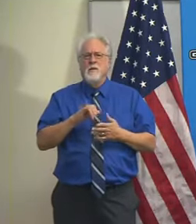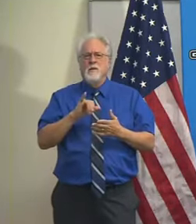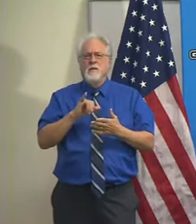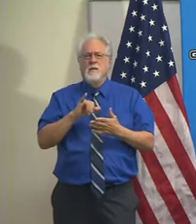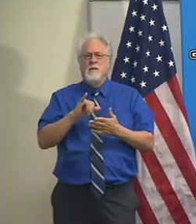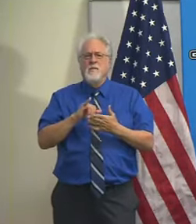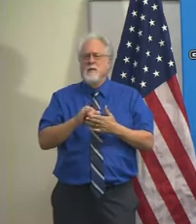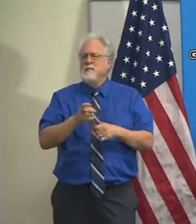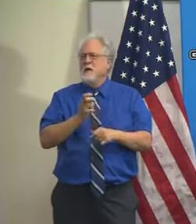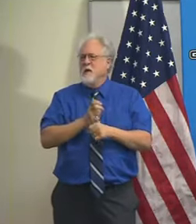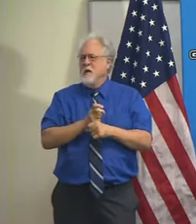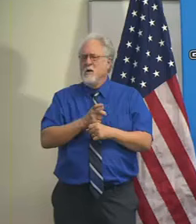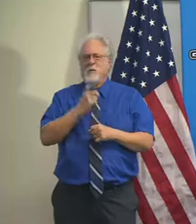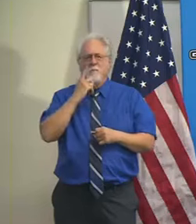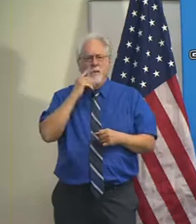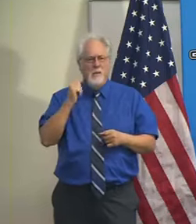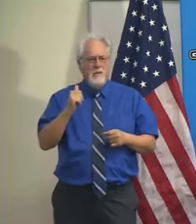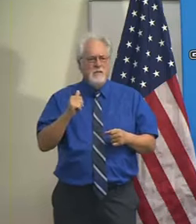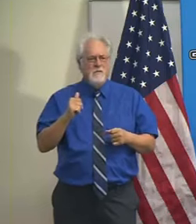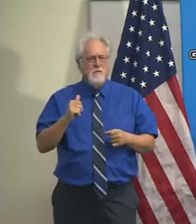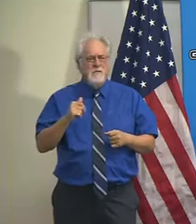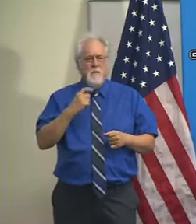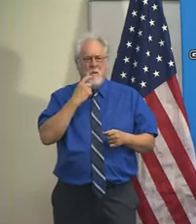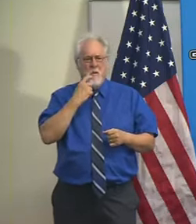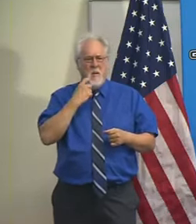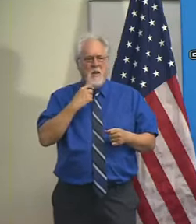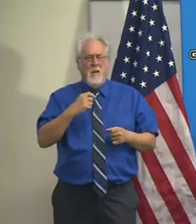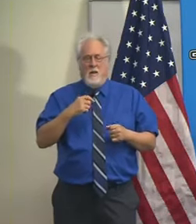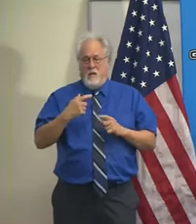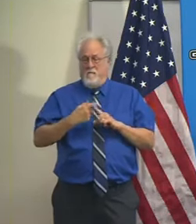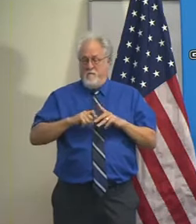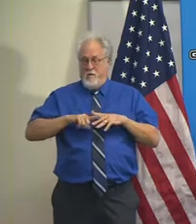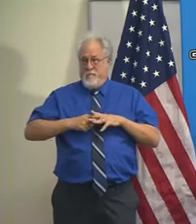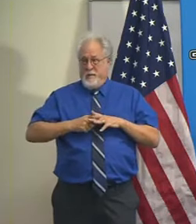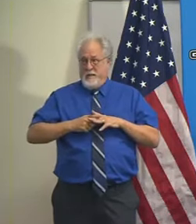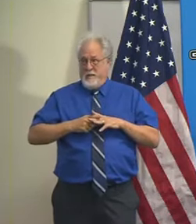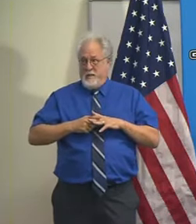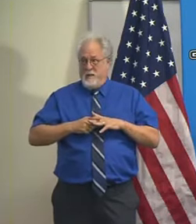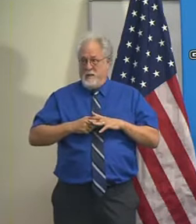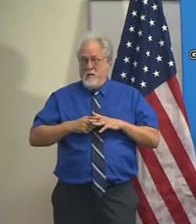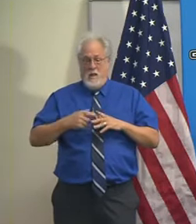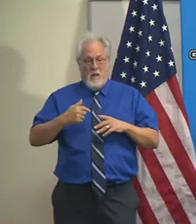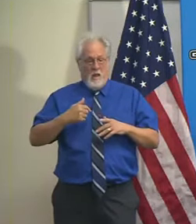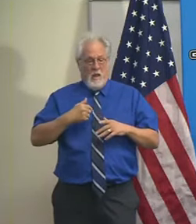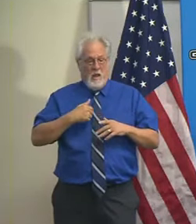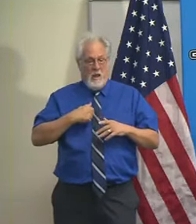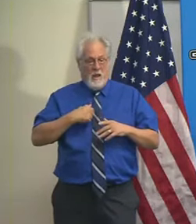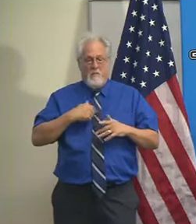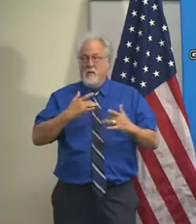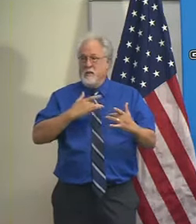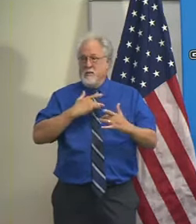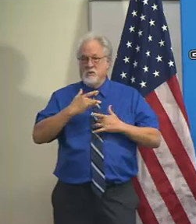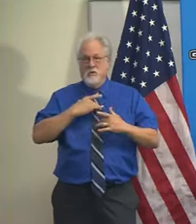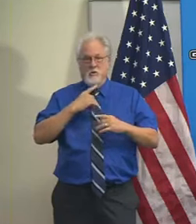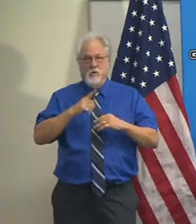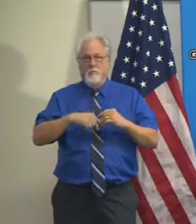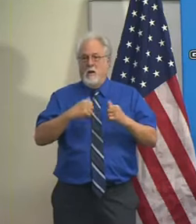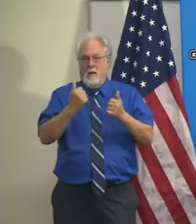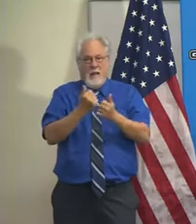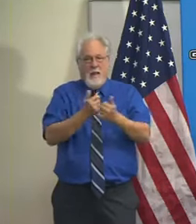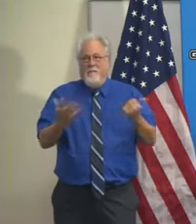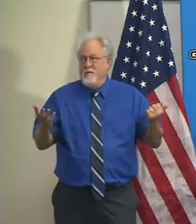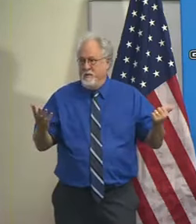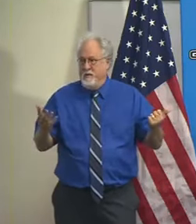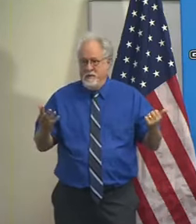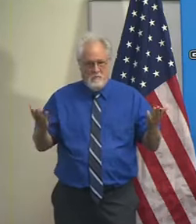because since the very beginning of this public health emergency, I've been concerned about just about every